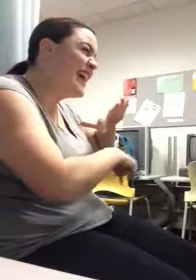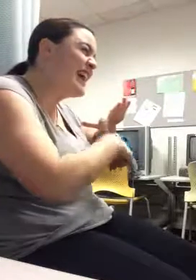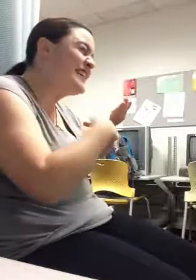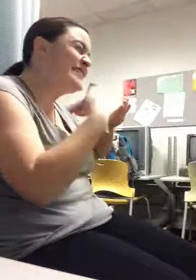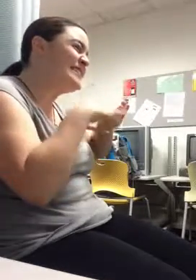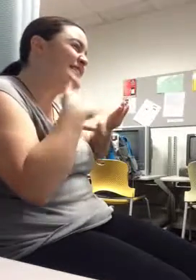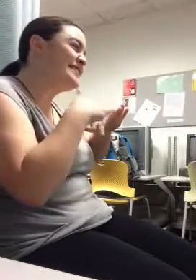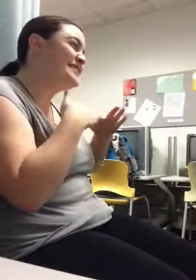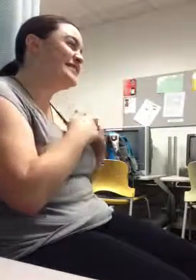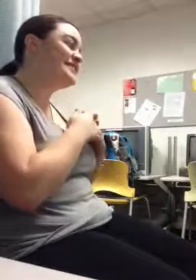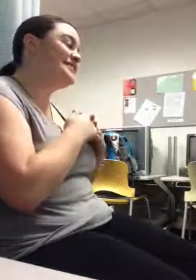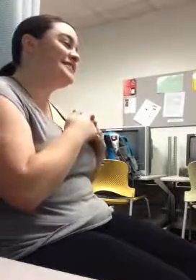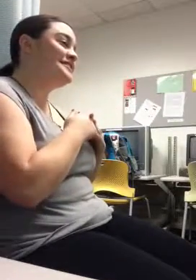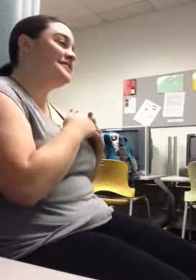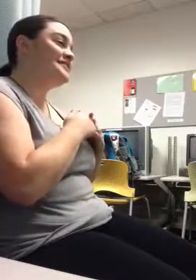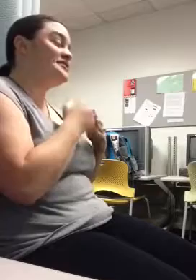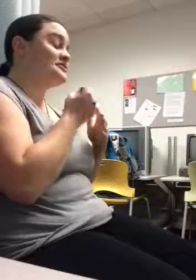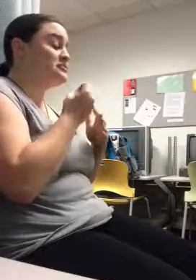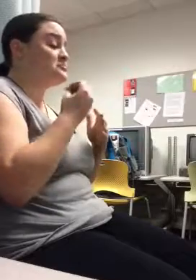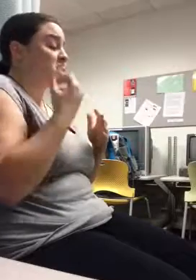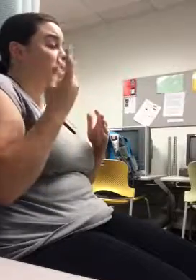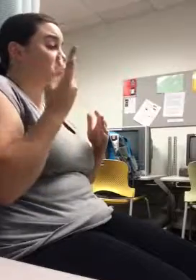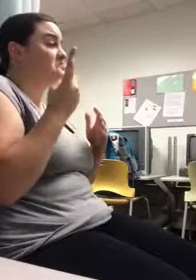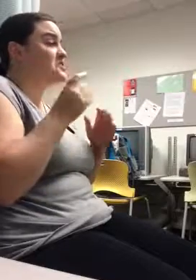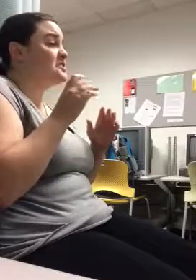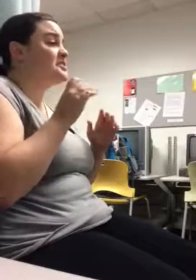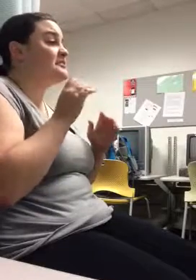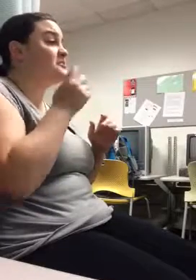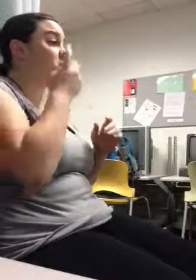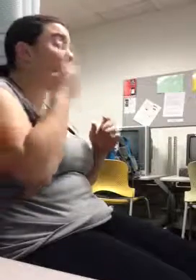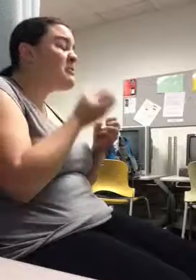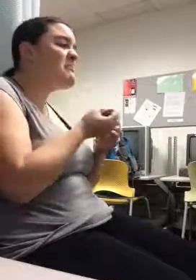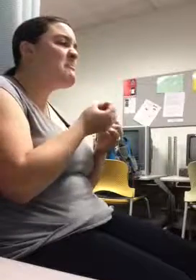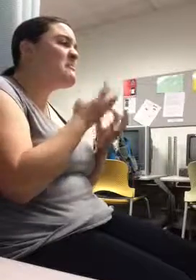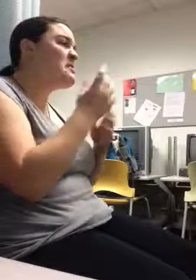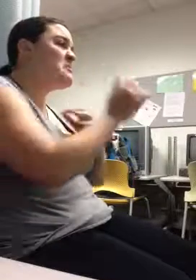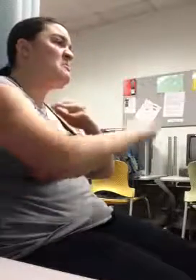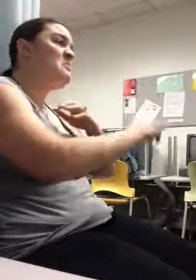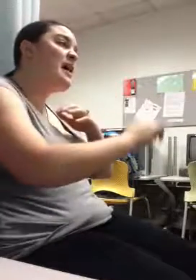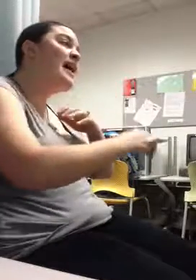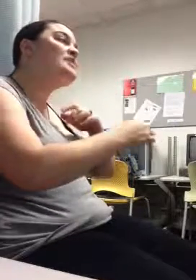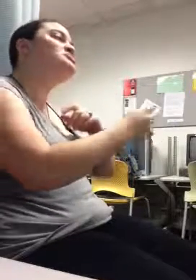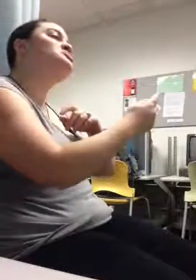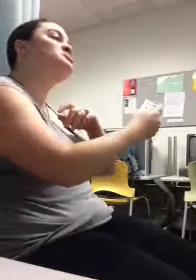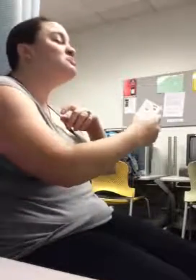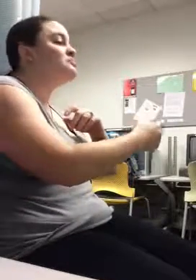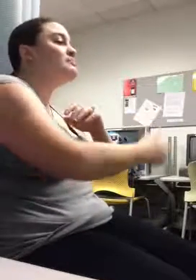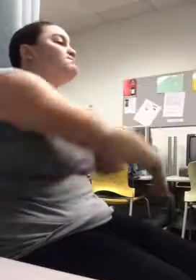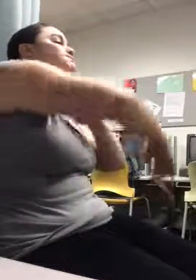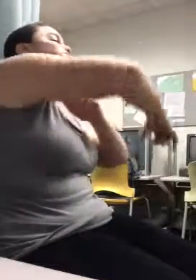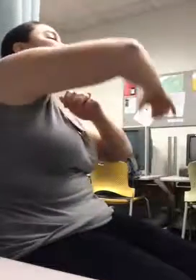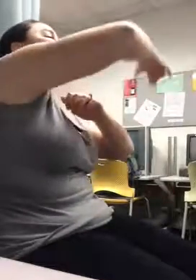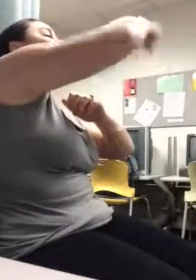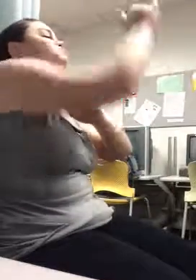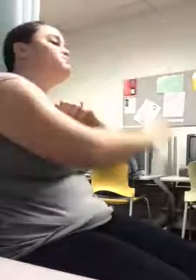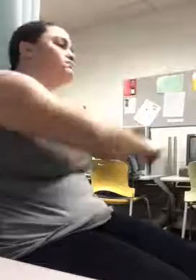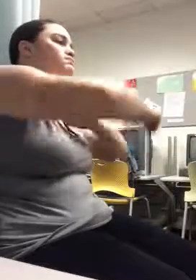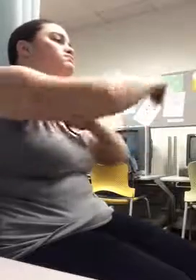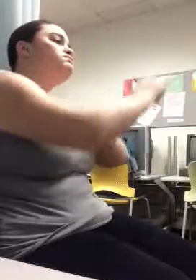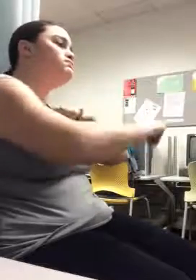So we did that and, you know, we saw several whales and jumping and that sort of thing. Then the guide